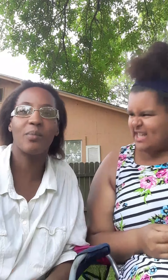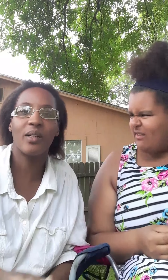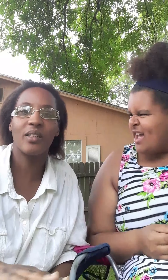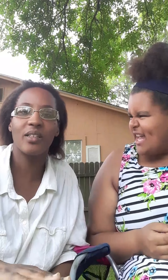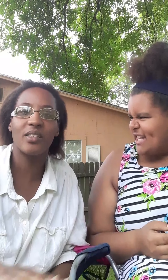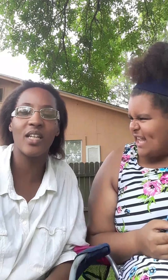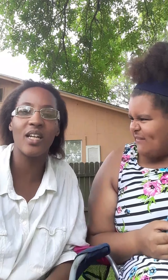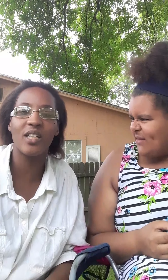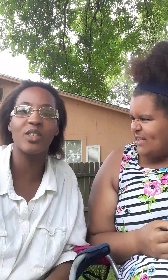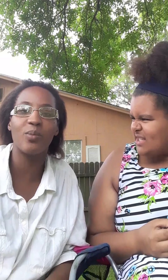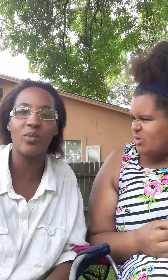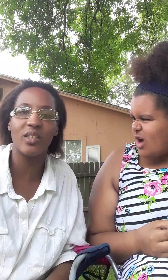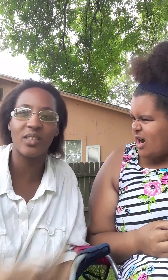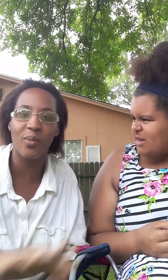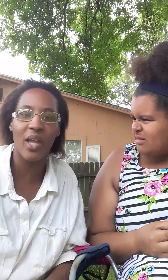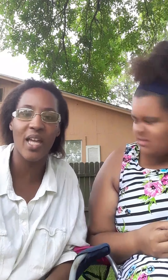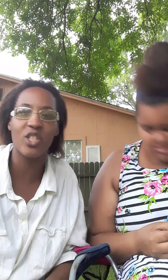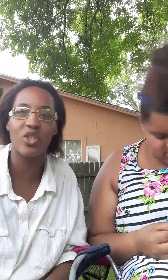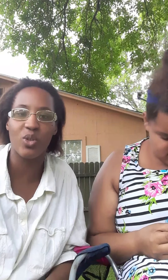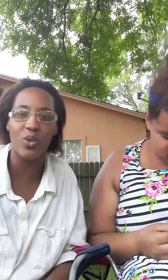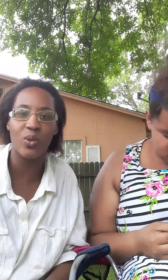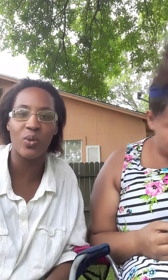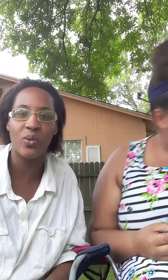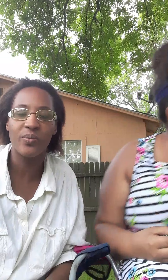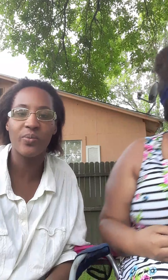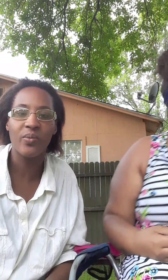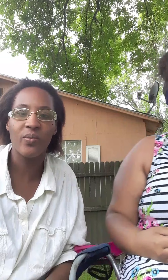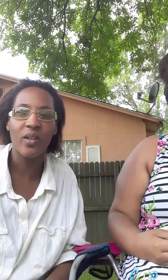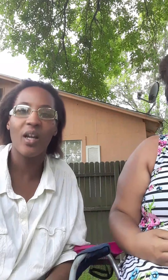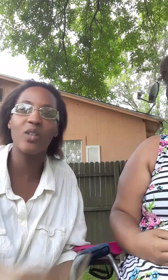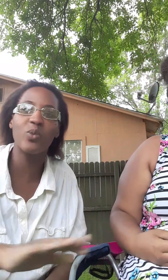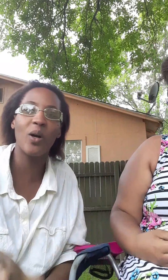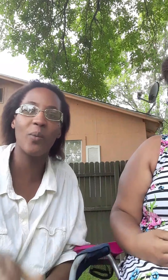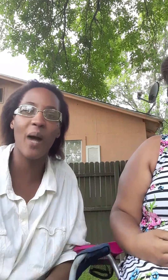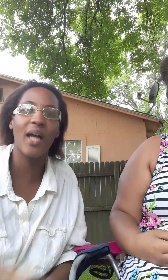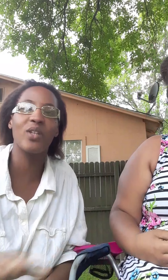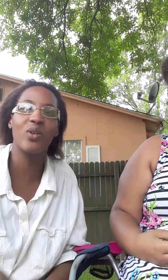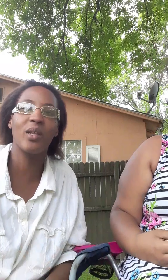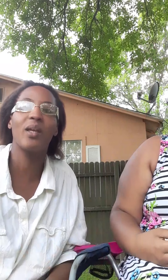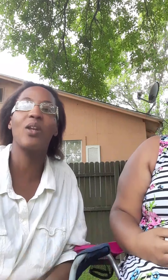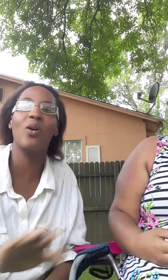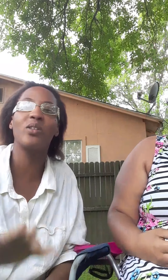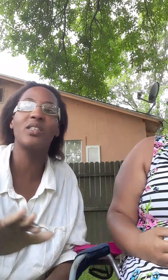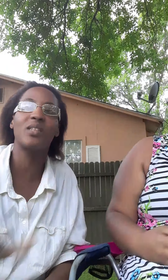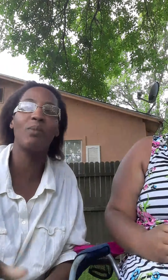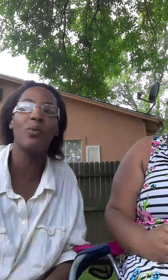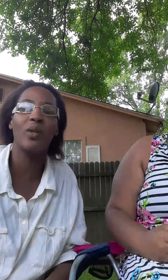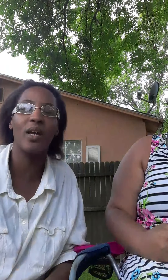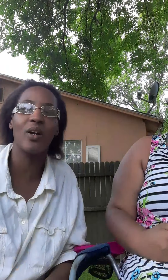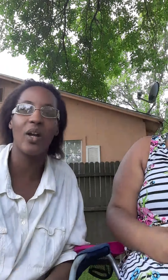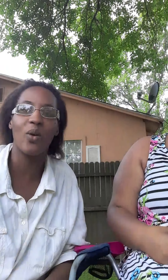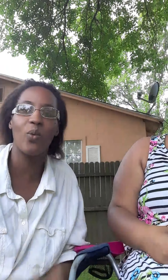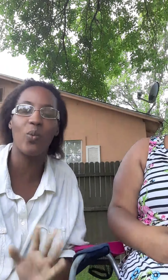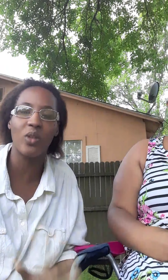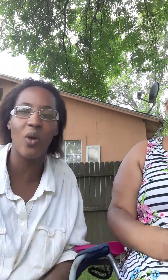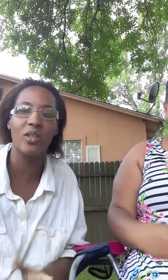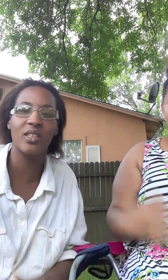send us some some things to do because we don't mind doing it long as it's something we are long as it's something